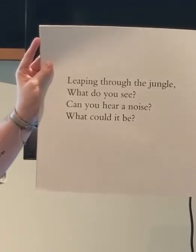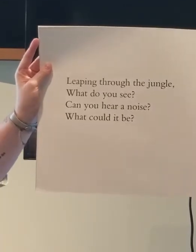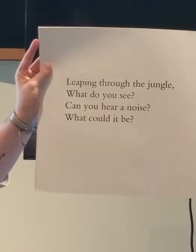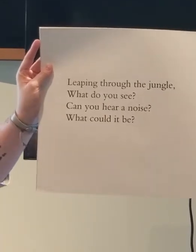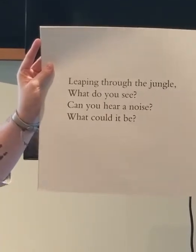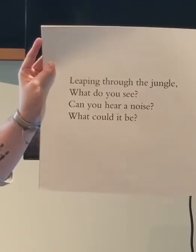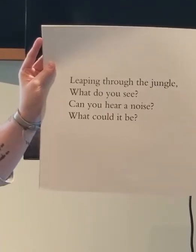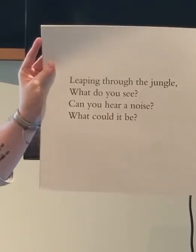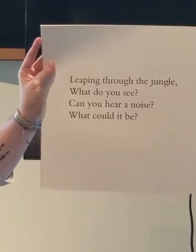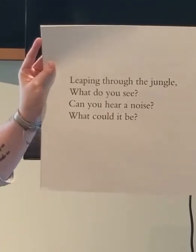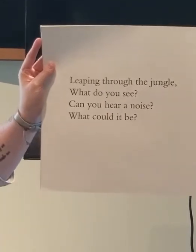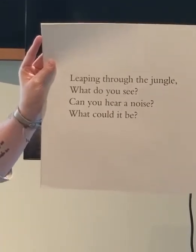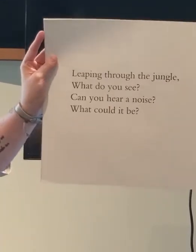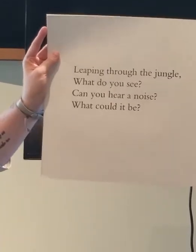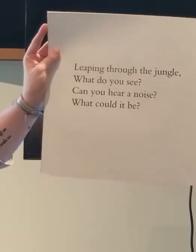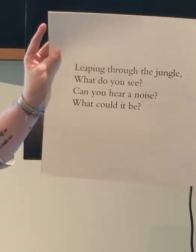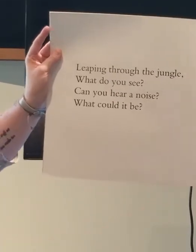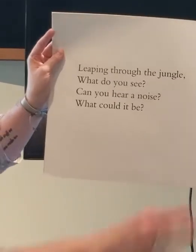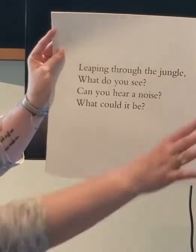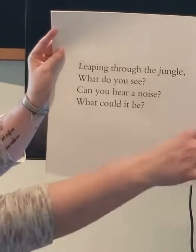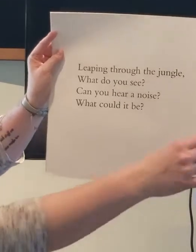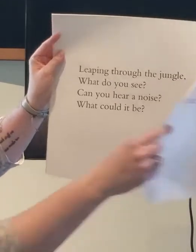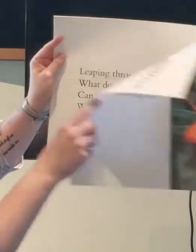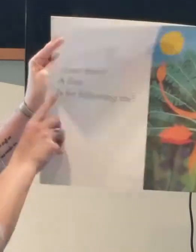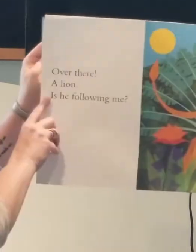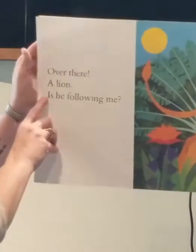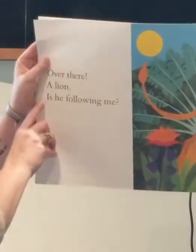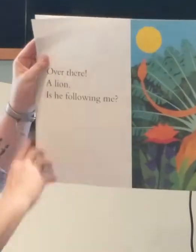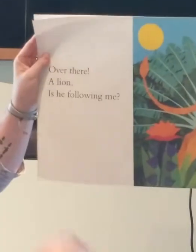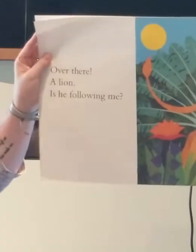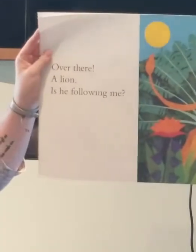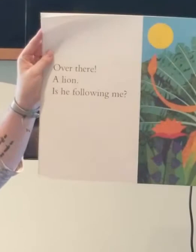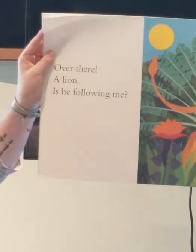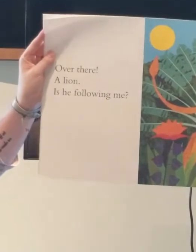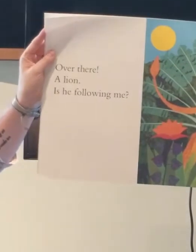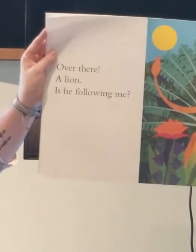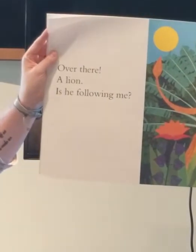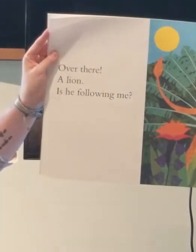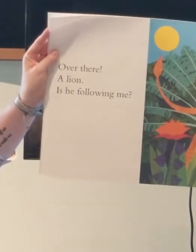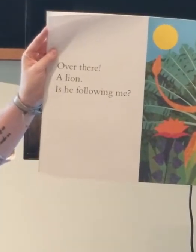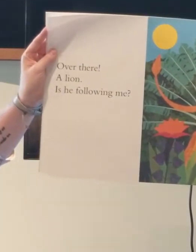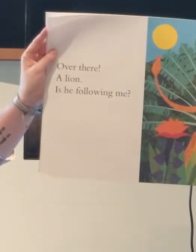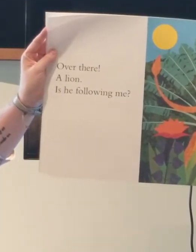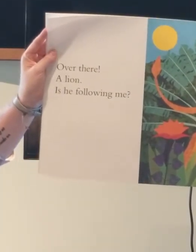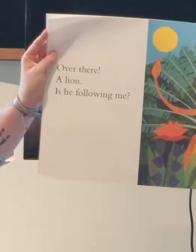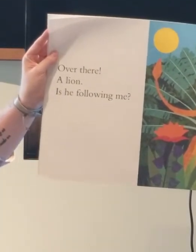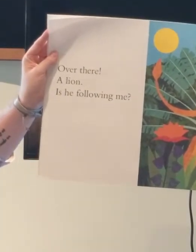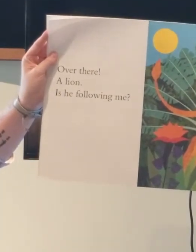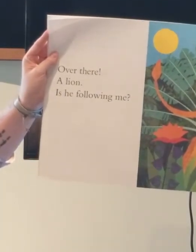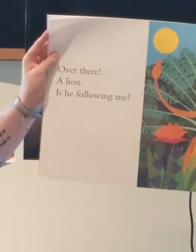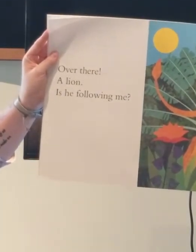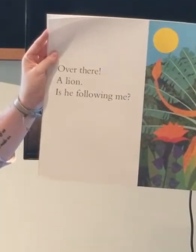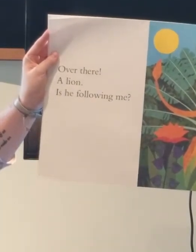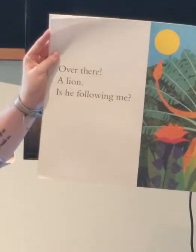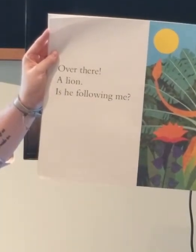Grrr. Grrr. Over there! A lion! Is he following me?